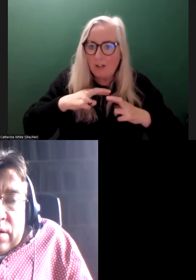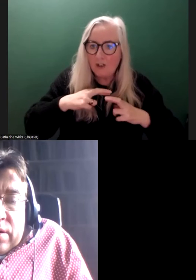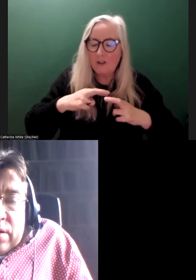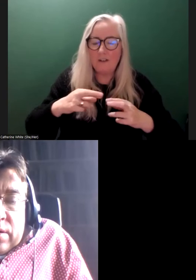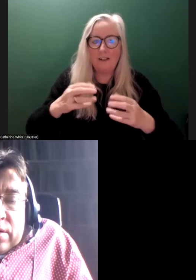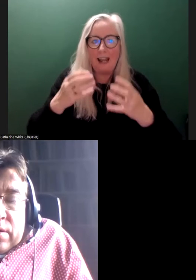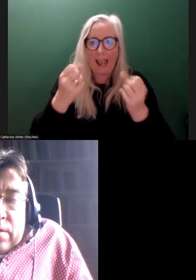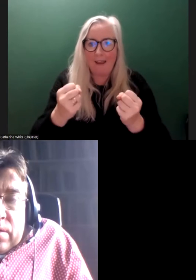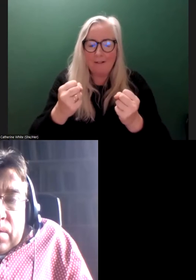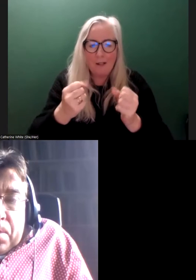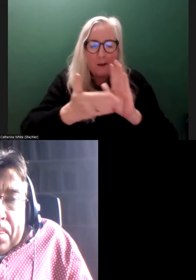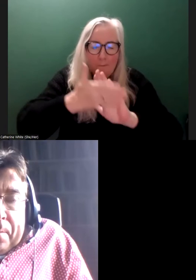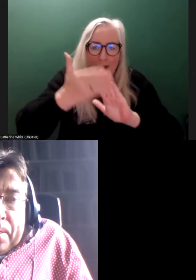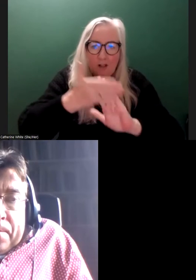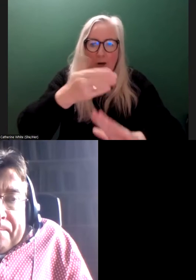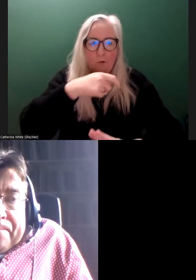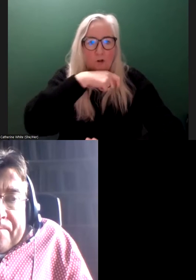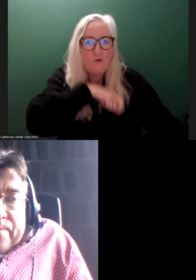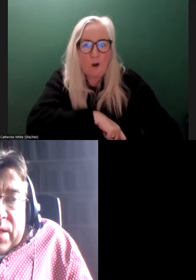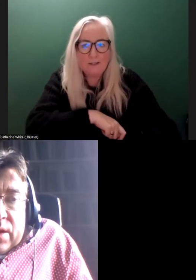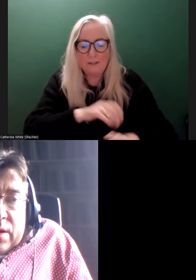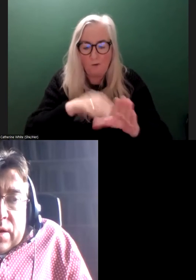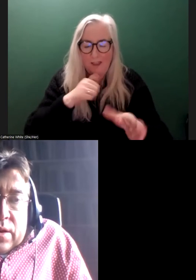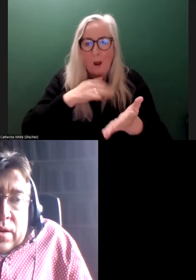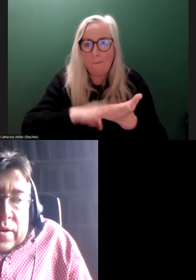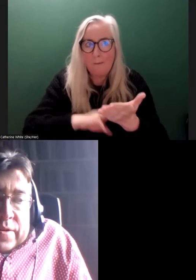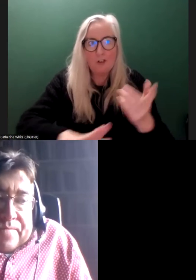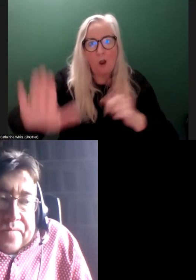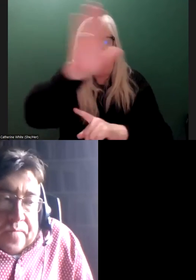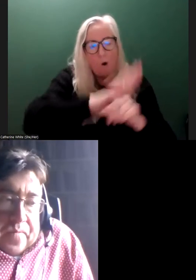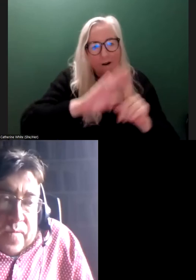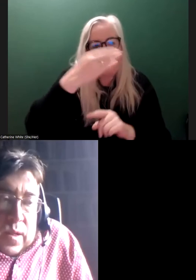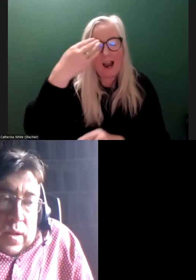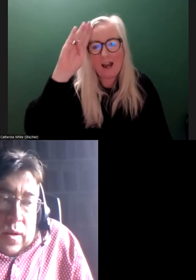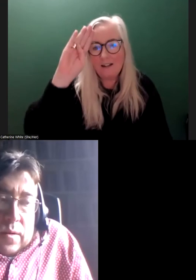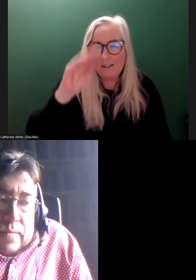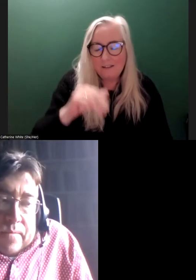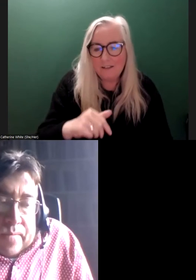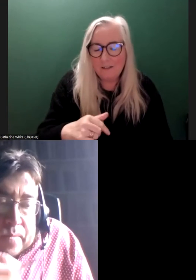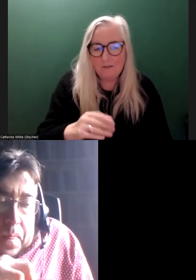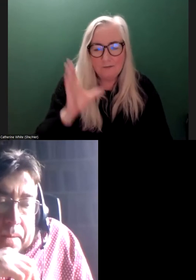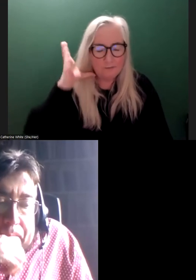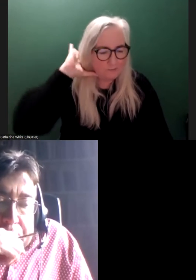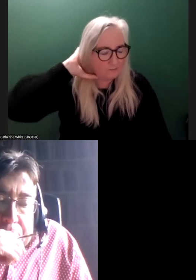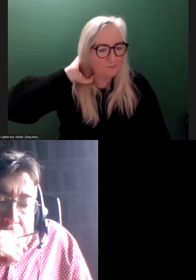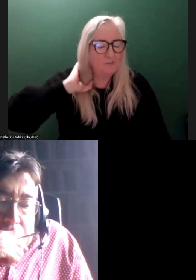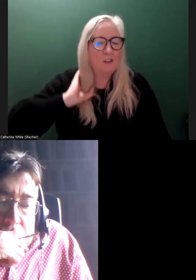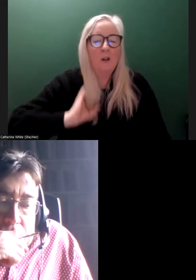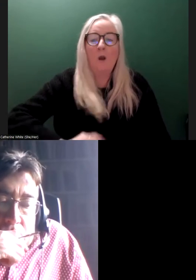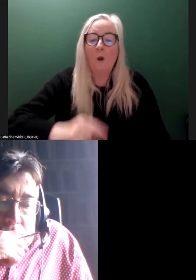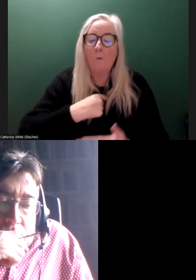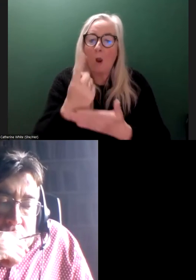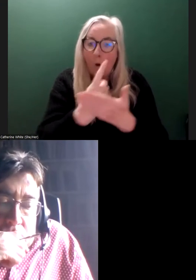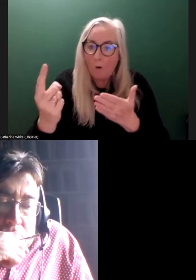members and with the collective throughout the country is that we'll do that. We won't, we won't, we won't do anything but, you know, work with our